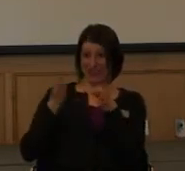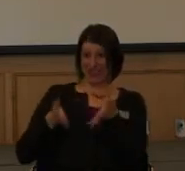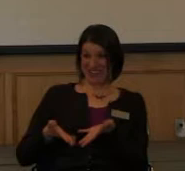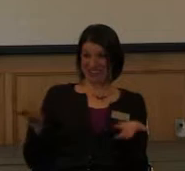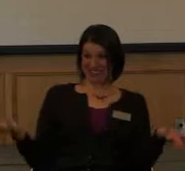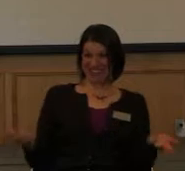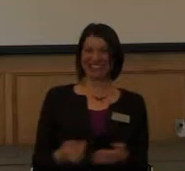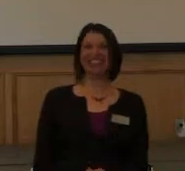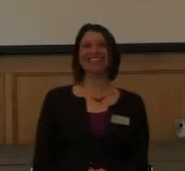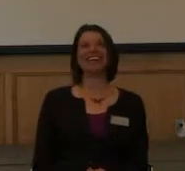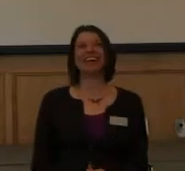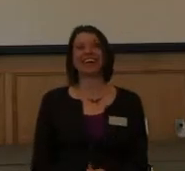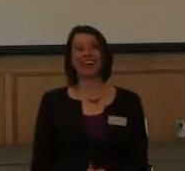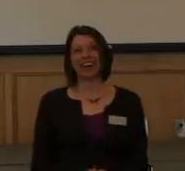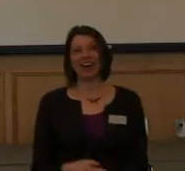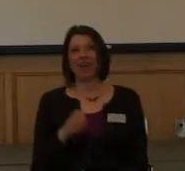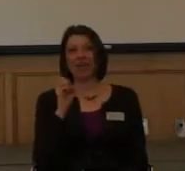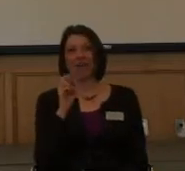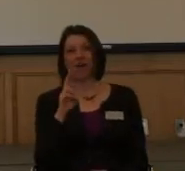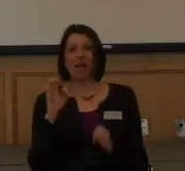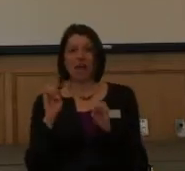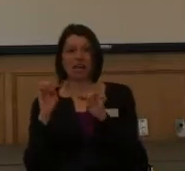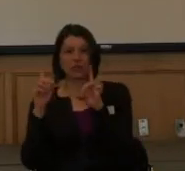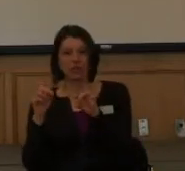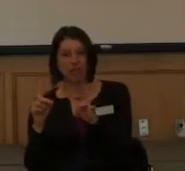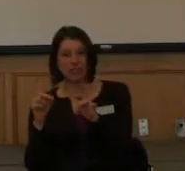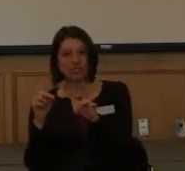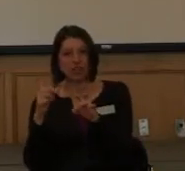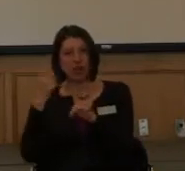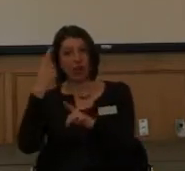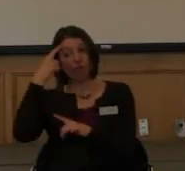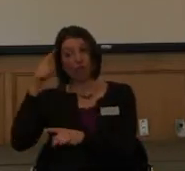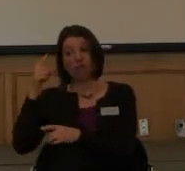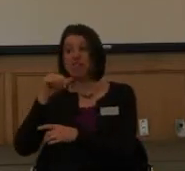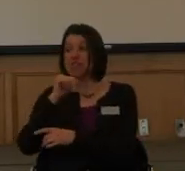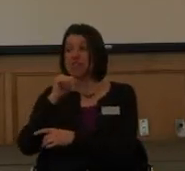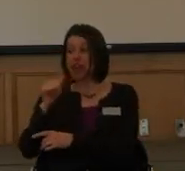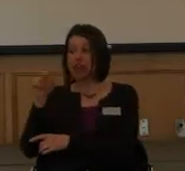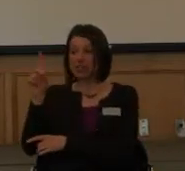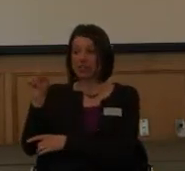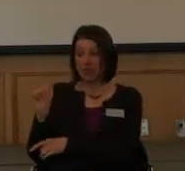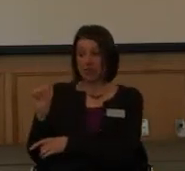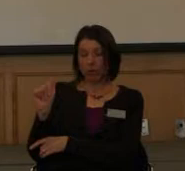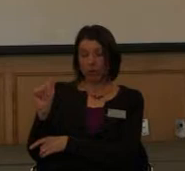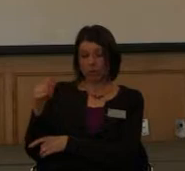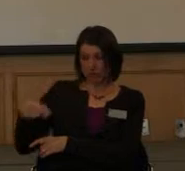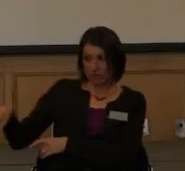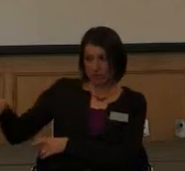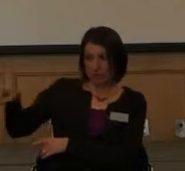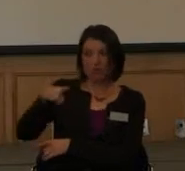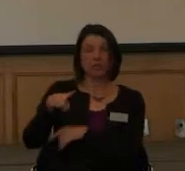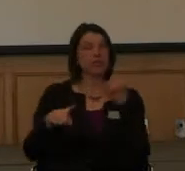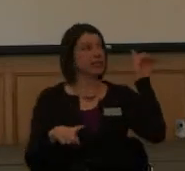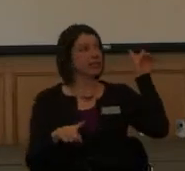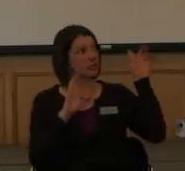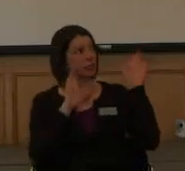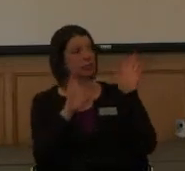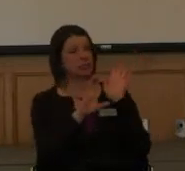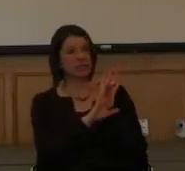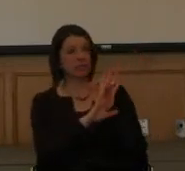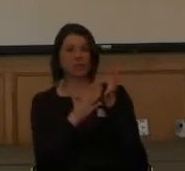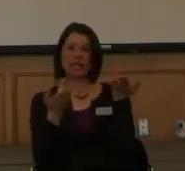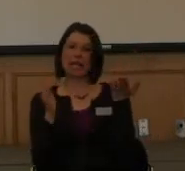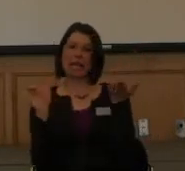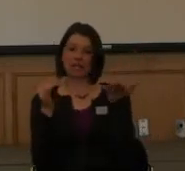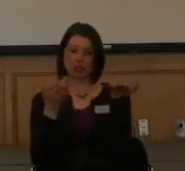But, you know, there's education that goes on for the non-disabled as well. You see this picture of service dog.